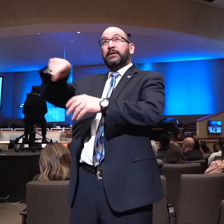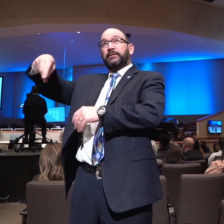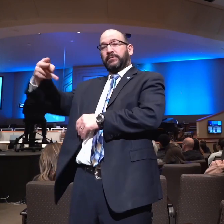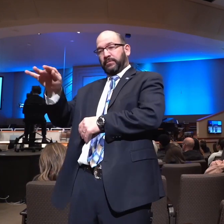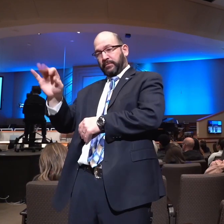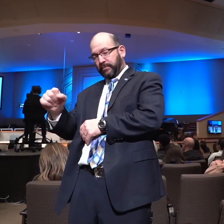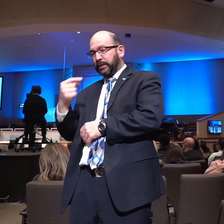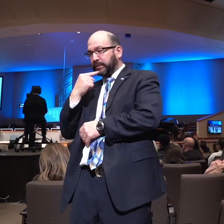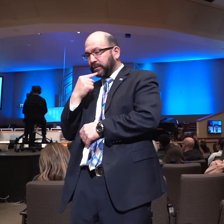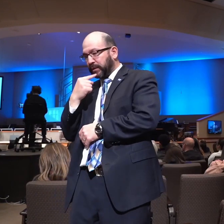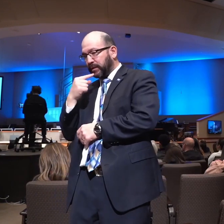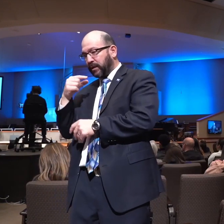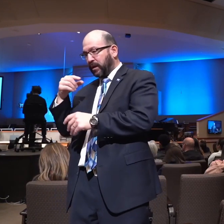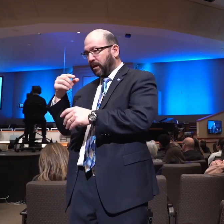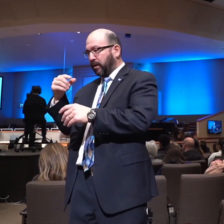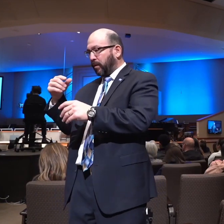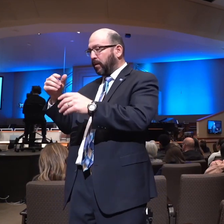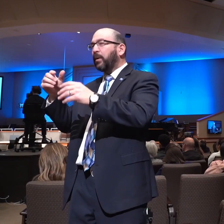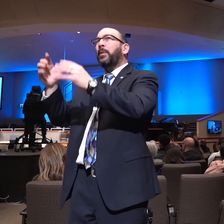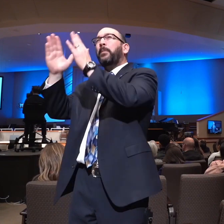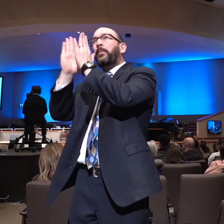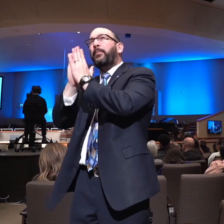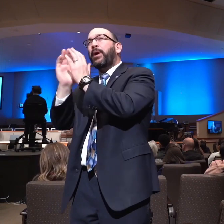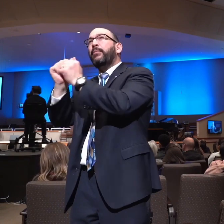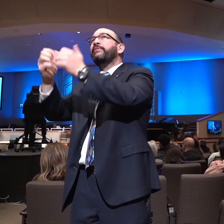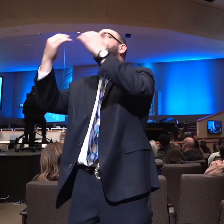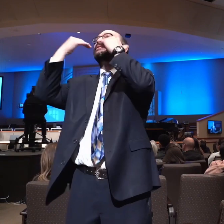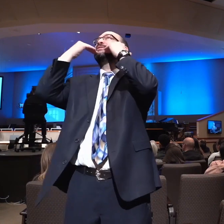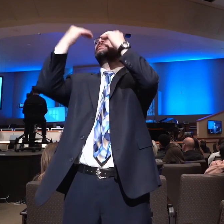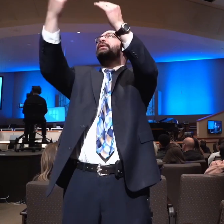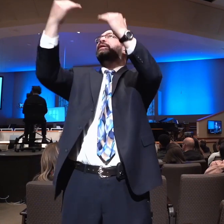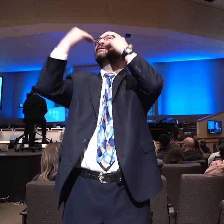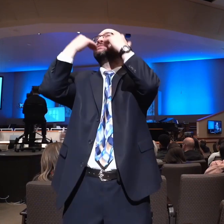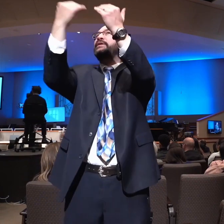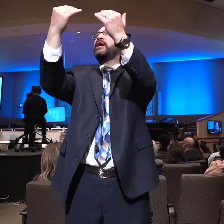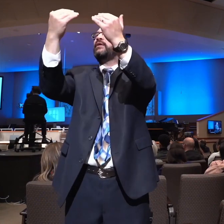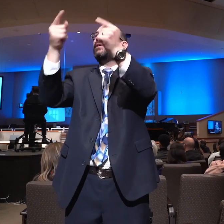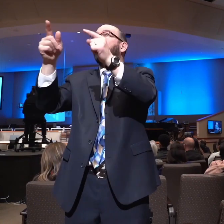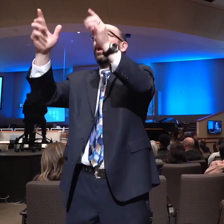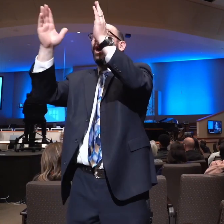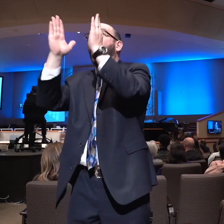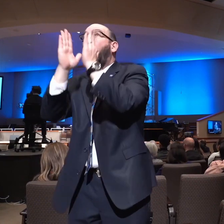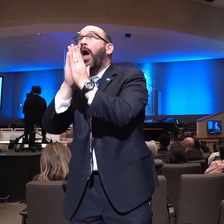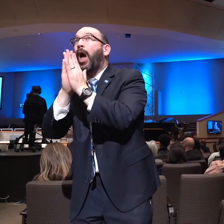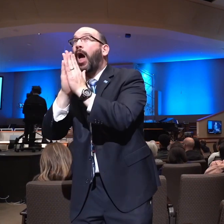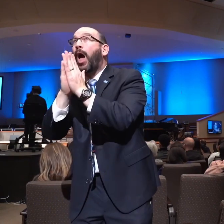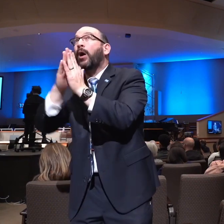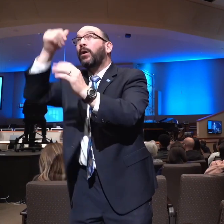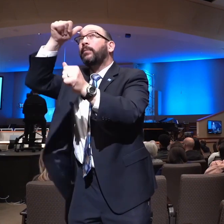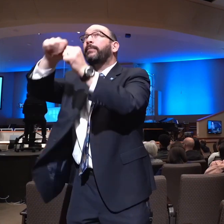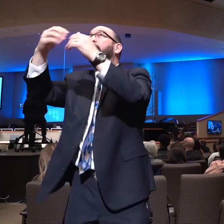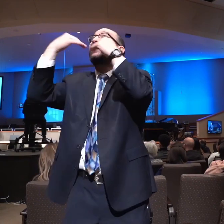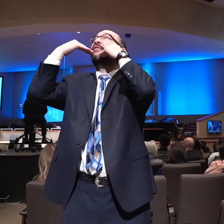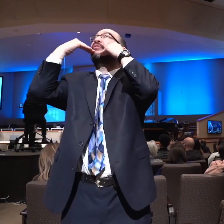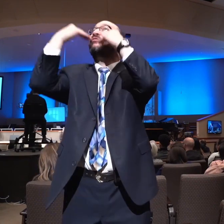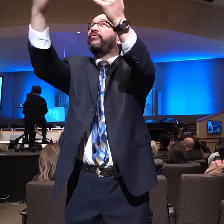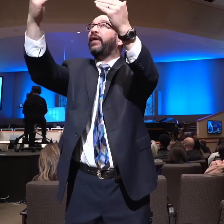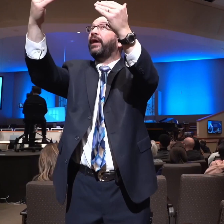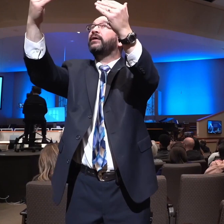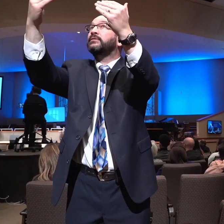thanksgiving. God says, Don't forget when you're asking me about such and so to give thanks for the stuff that's going well. Don't